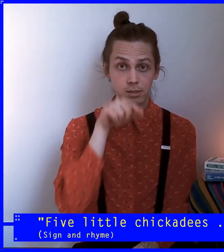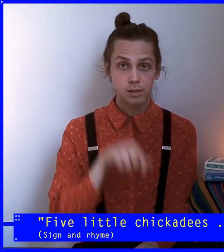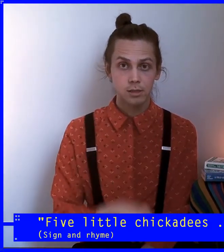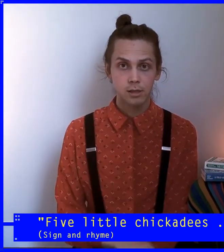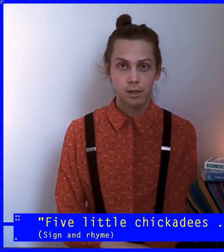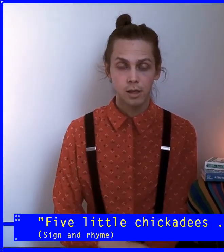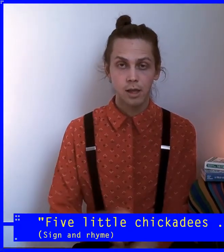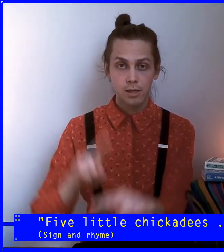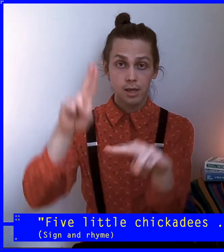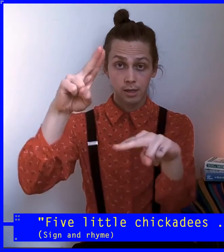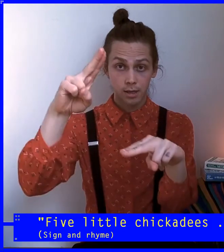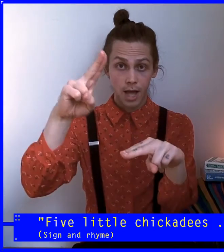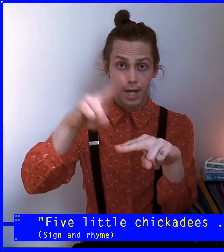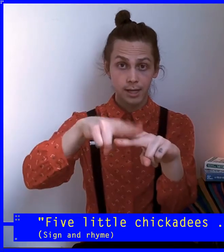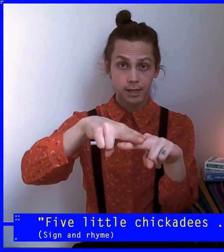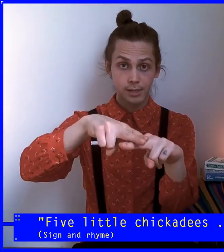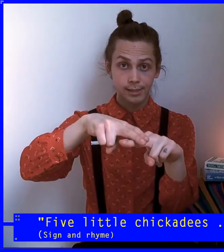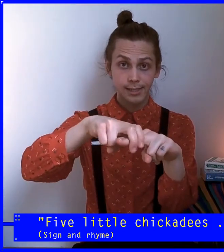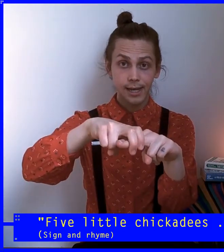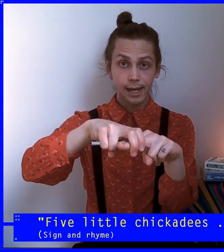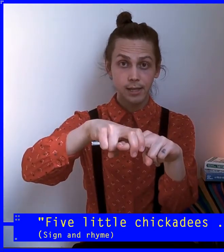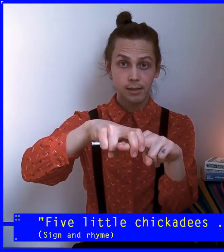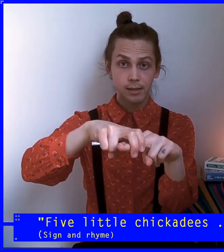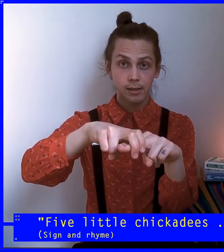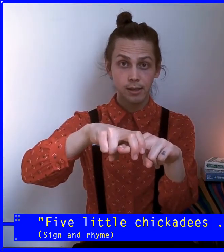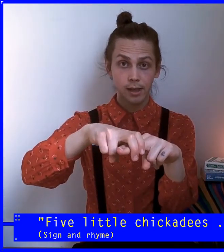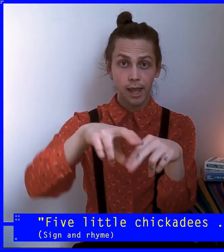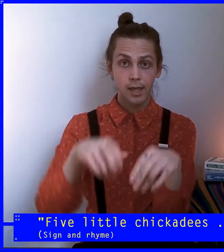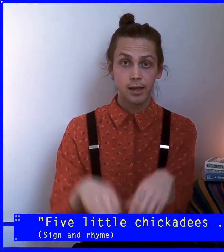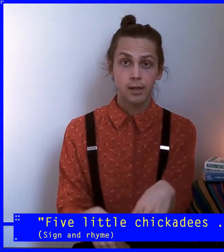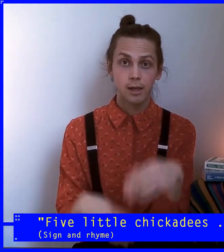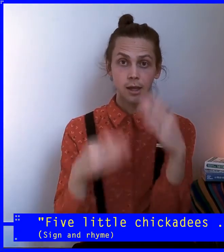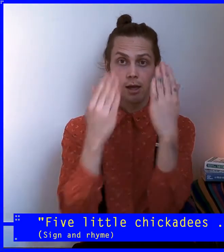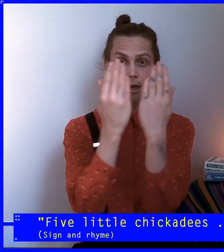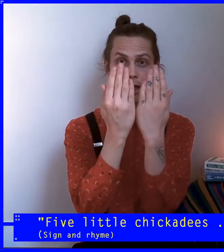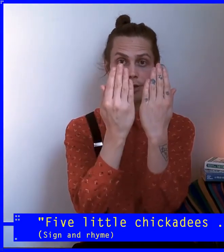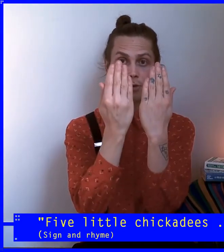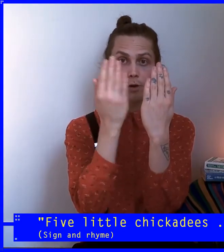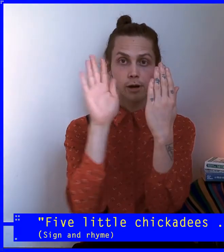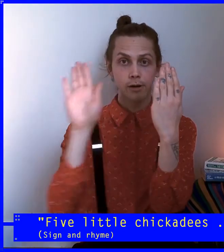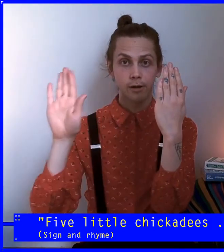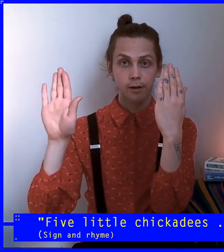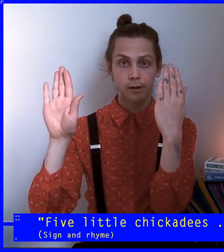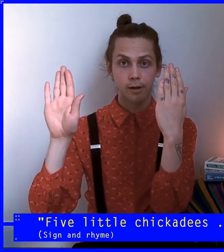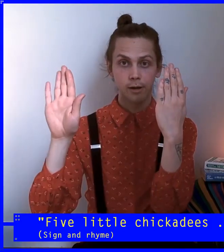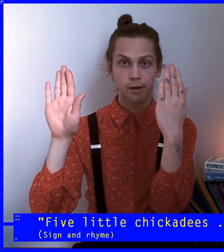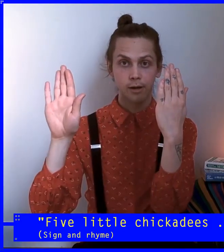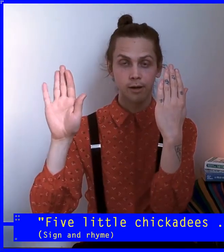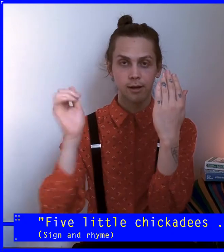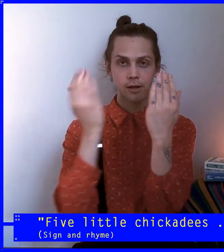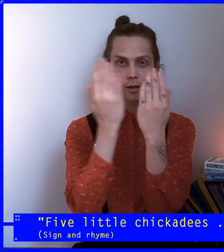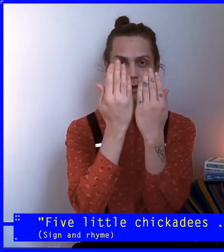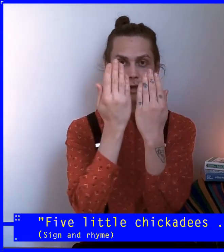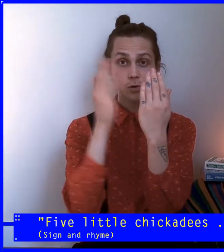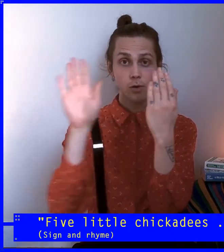sitting in a door. A door.